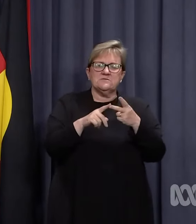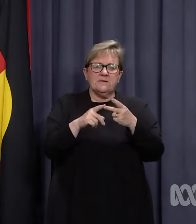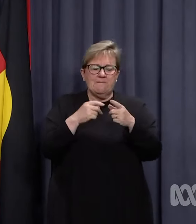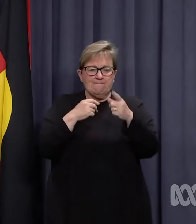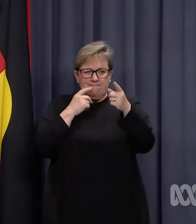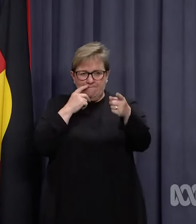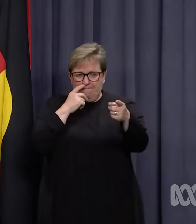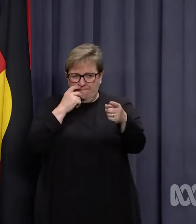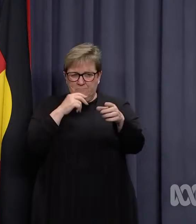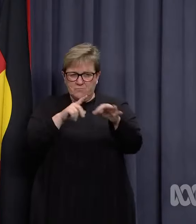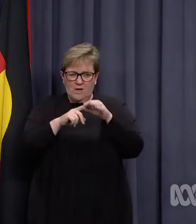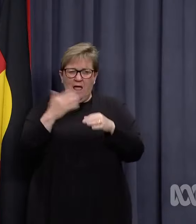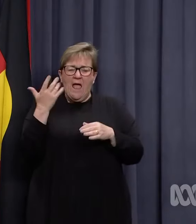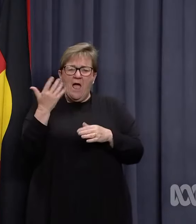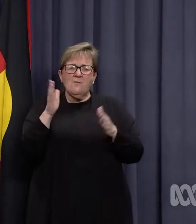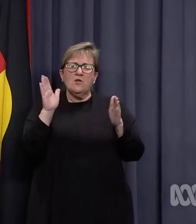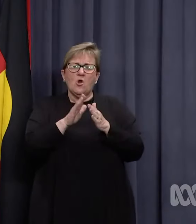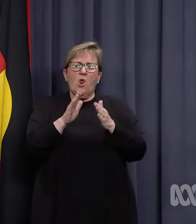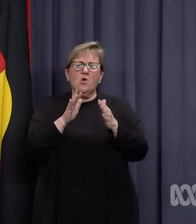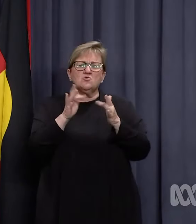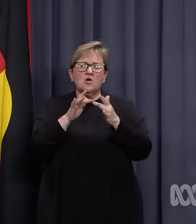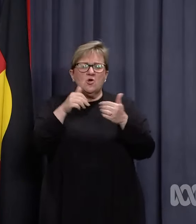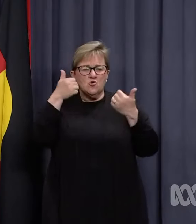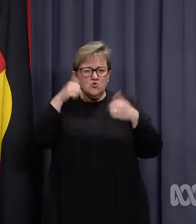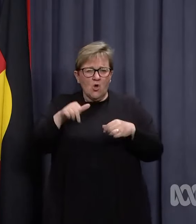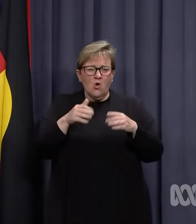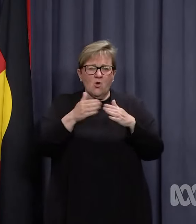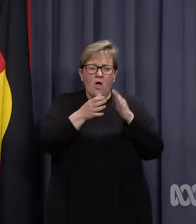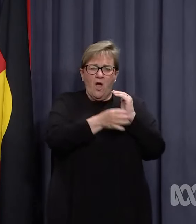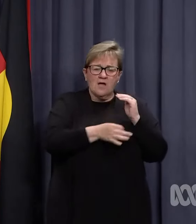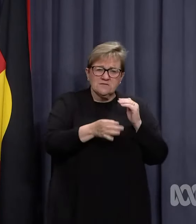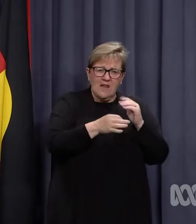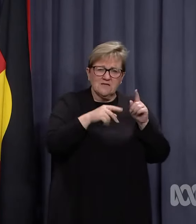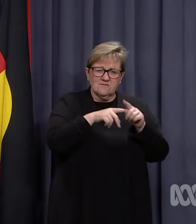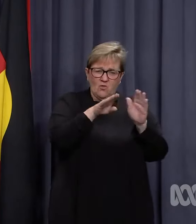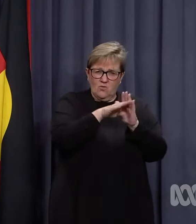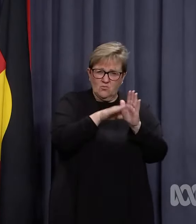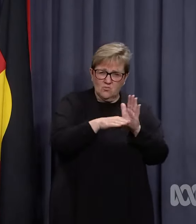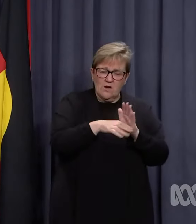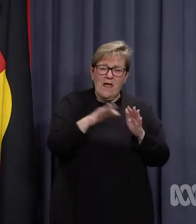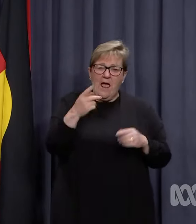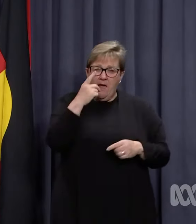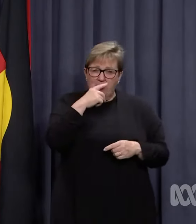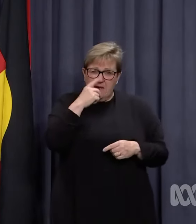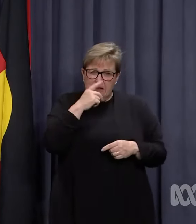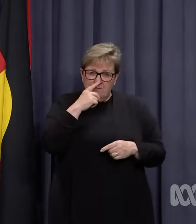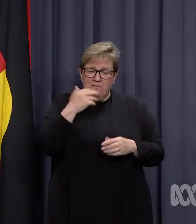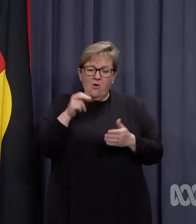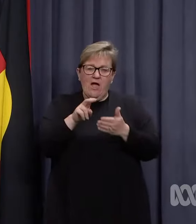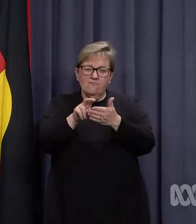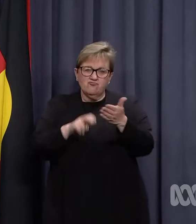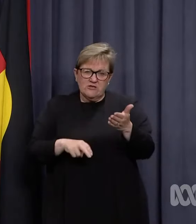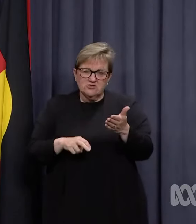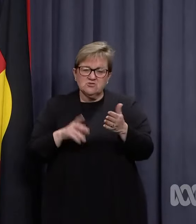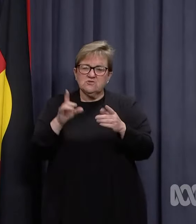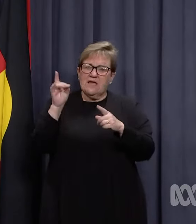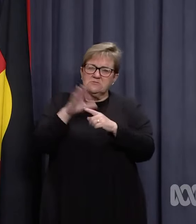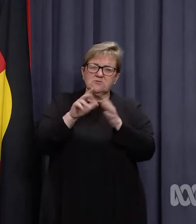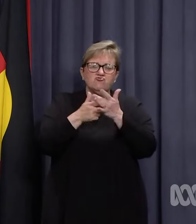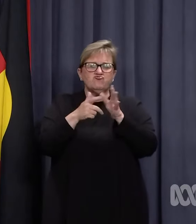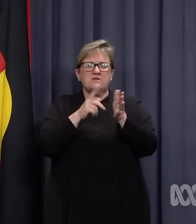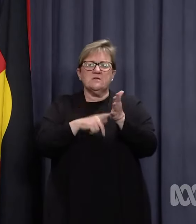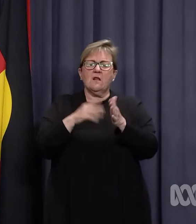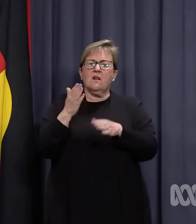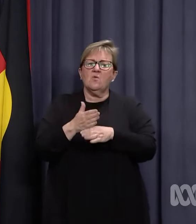many close contacts are currently known to be subject to isolation orders and how many people have been registered as critical workers?